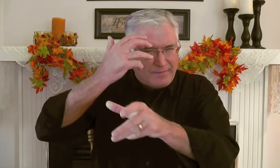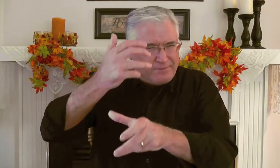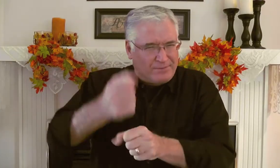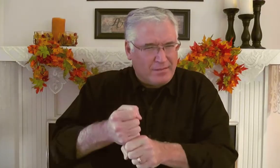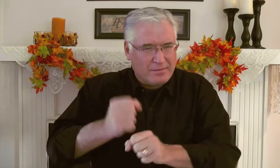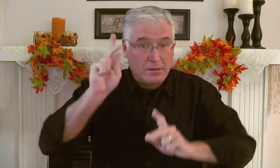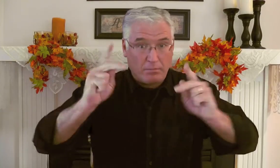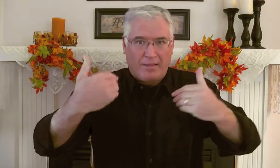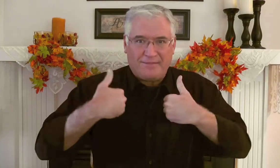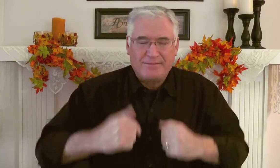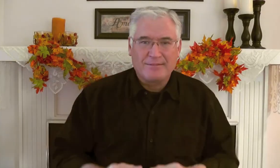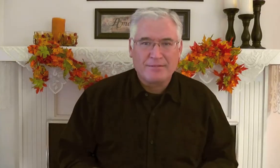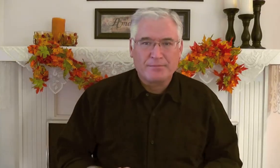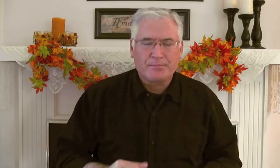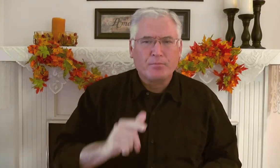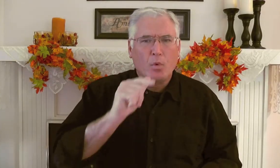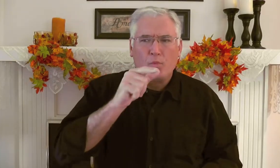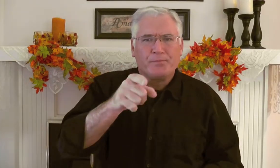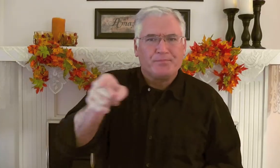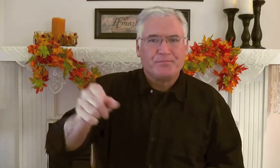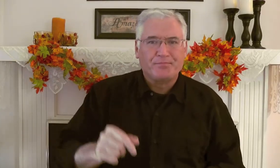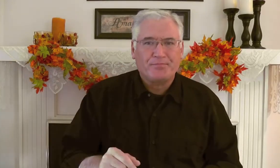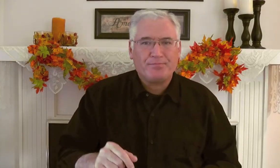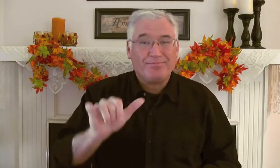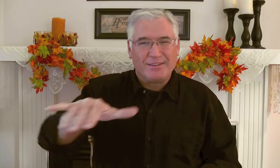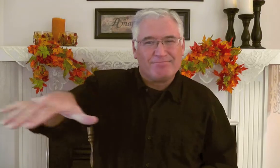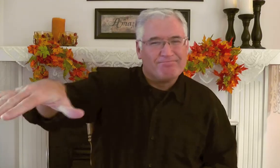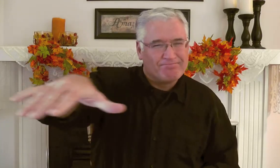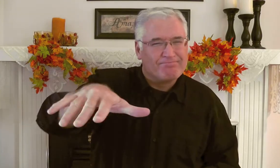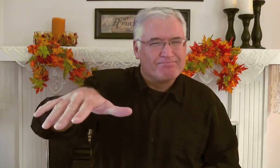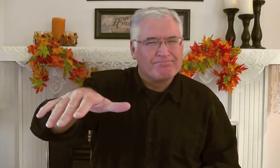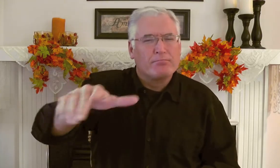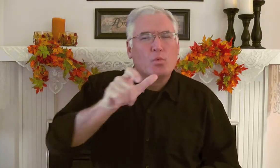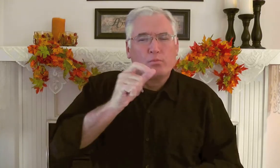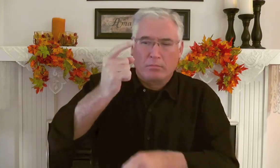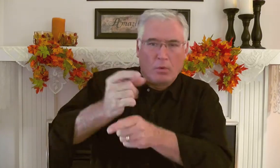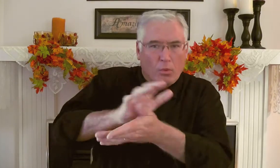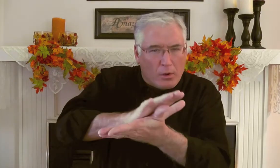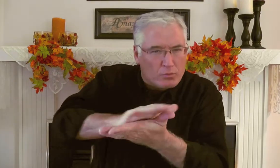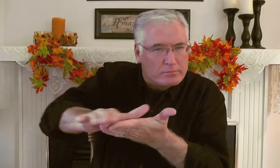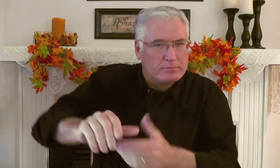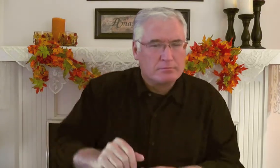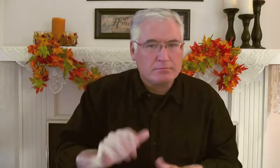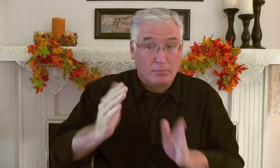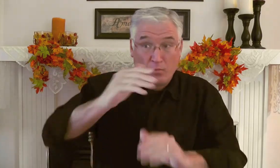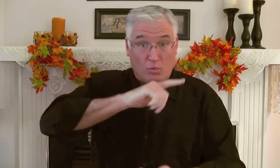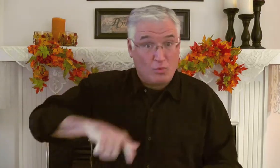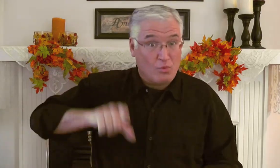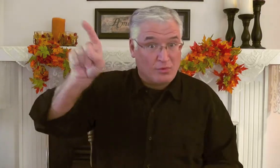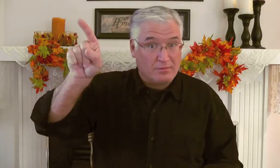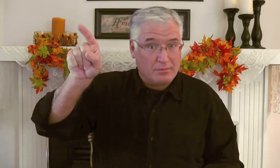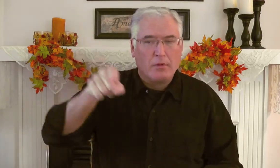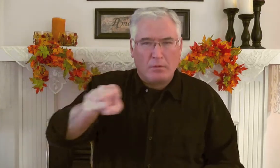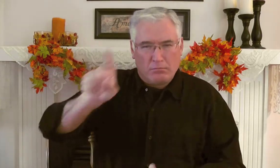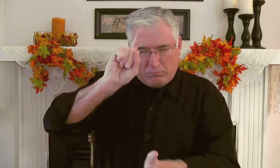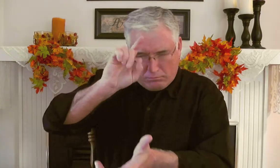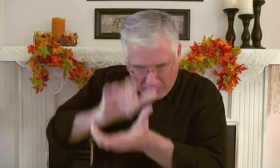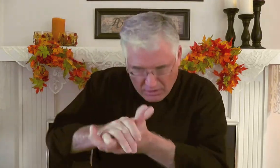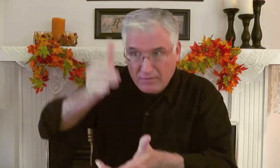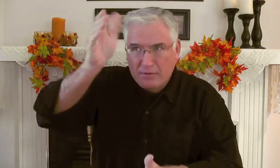That kind of faith that people have, who are they? They are the righteous. The righteous before